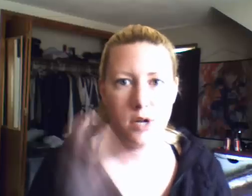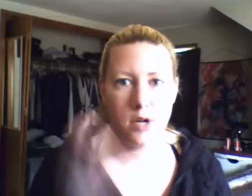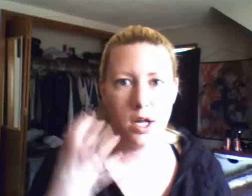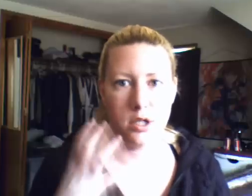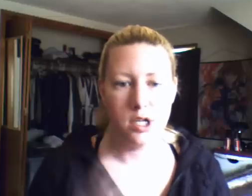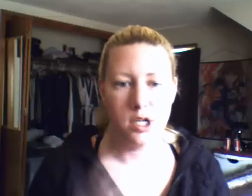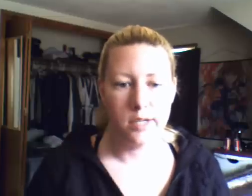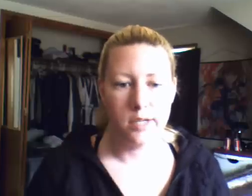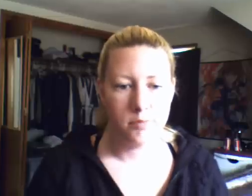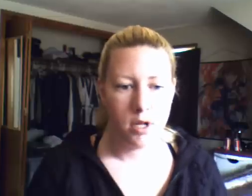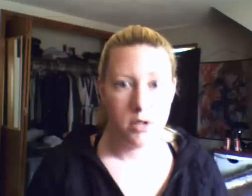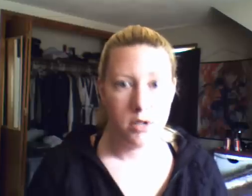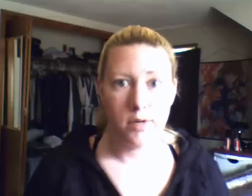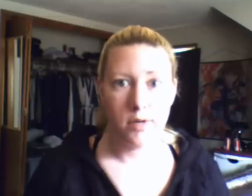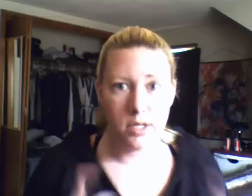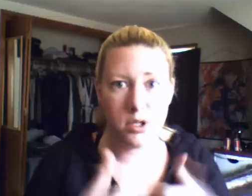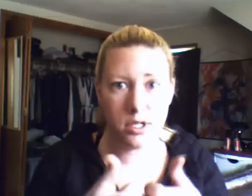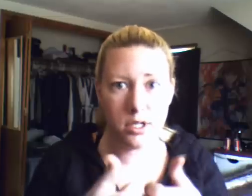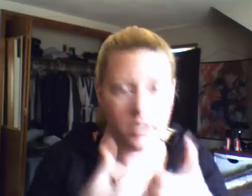of straining on the cheek so everything's good